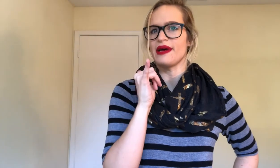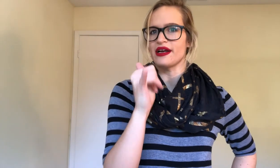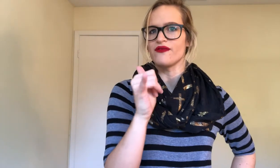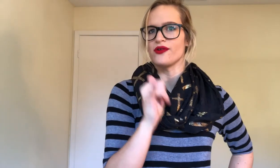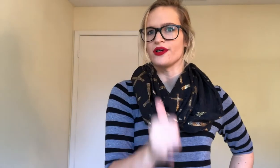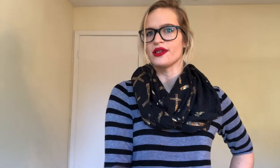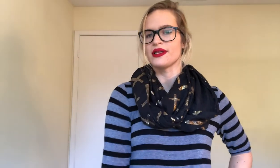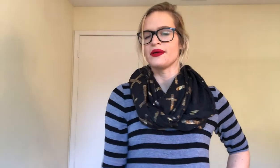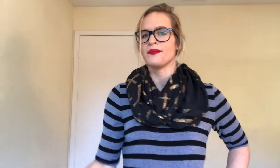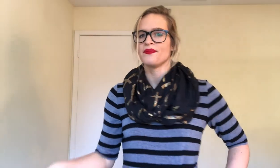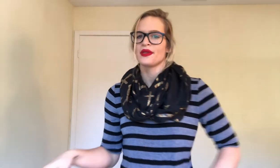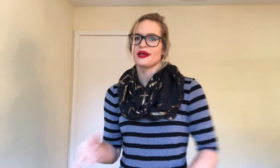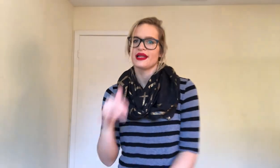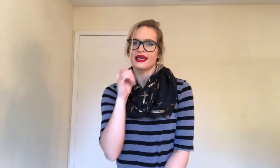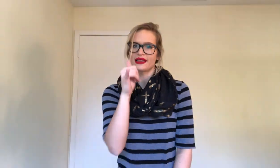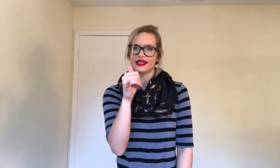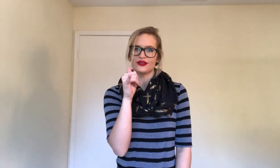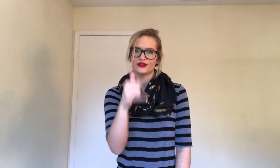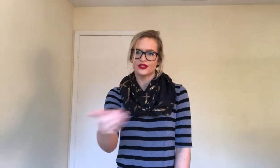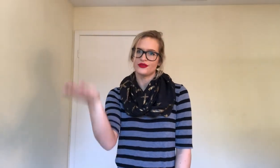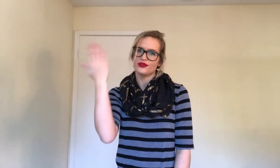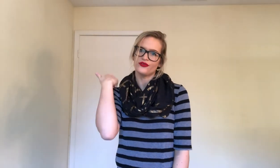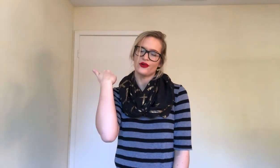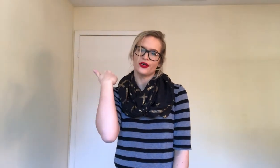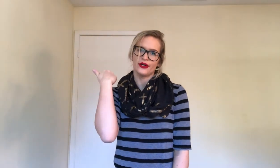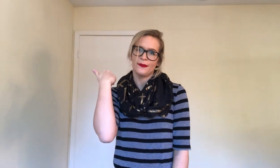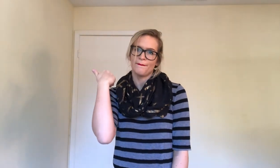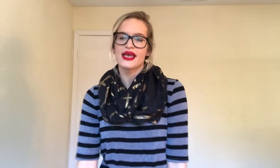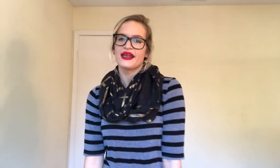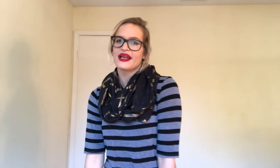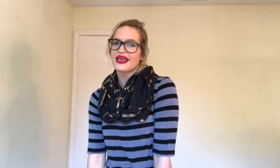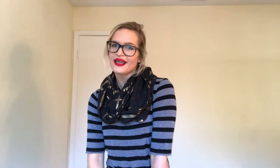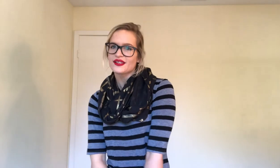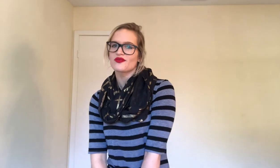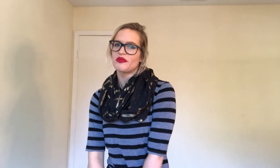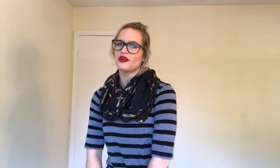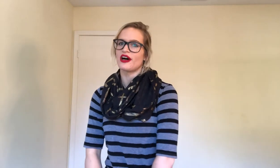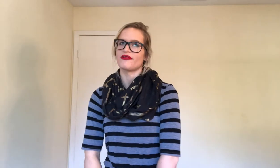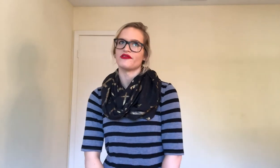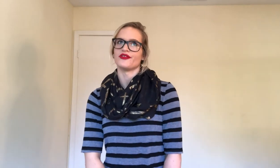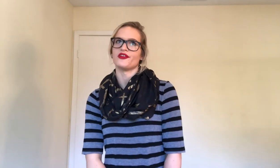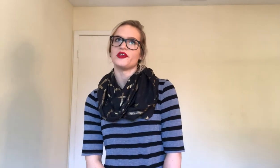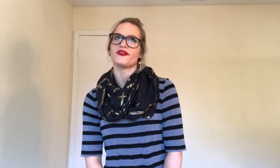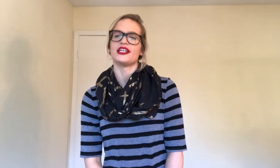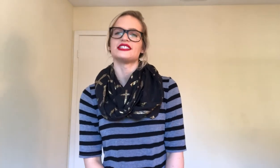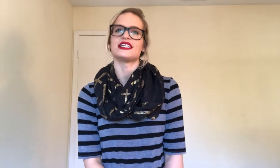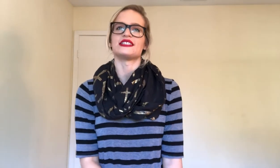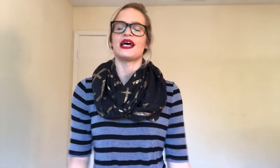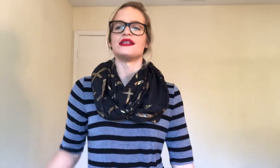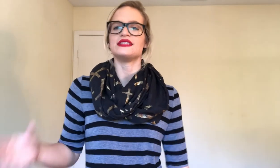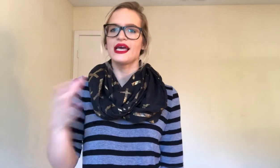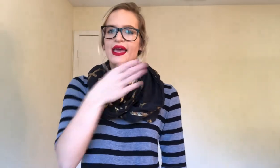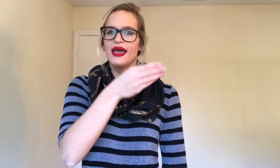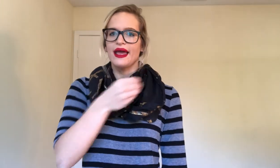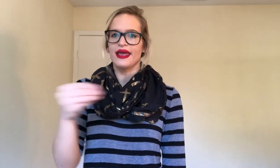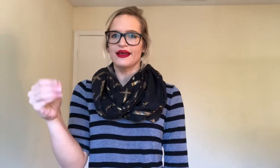back and forth like they used to before. And I can't sweep you off of your feet. For this I signed and